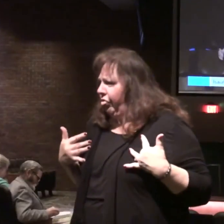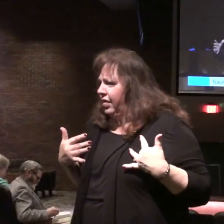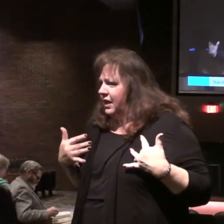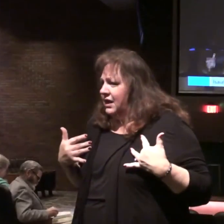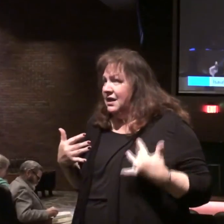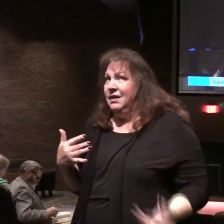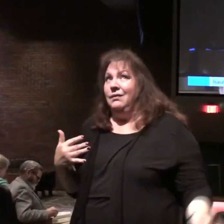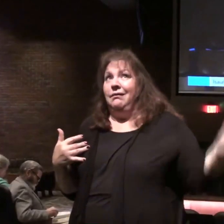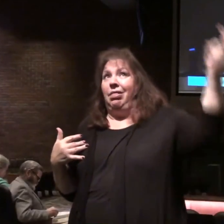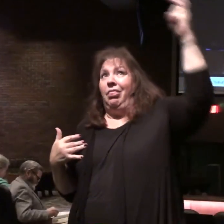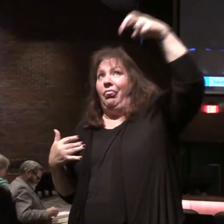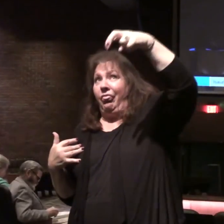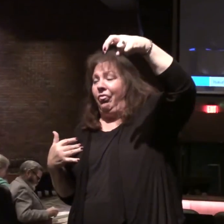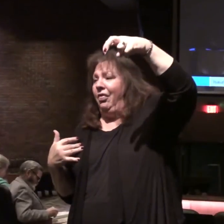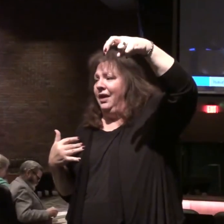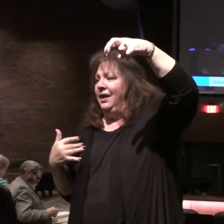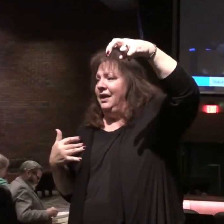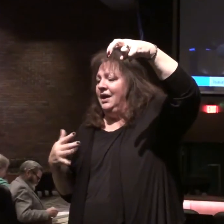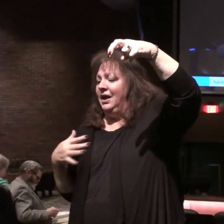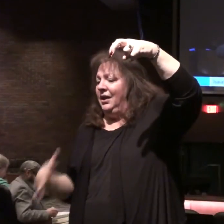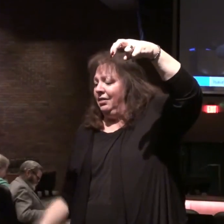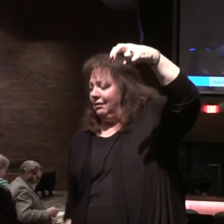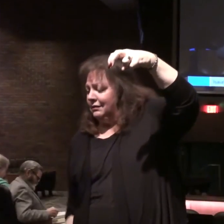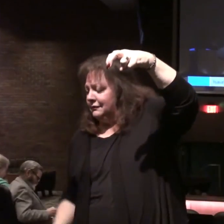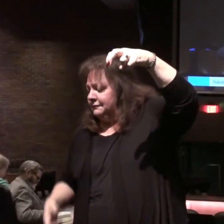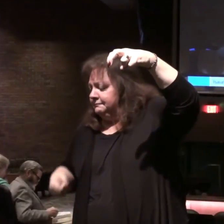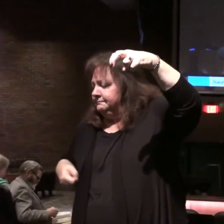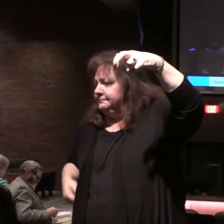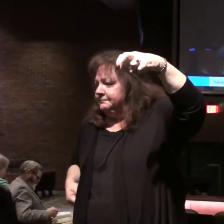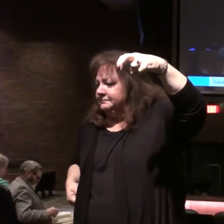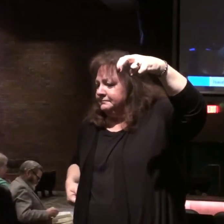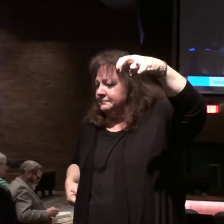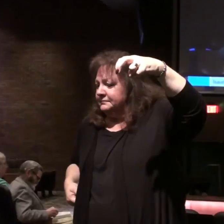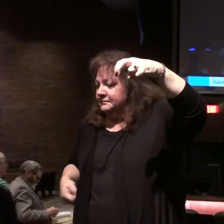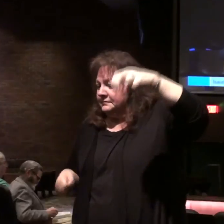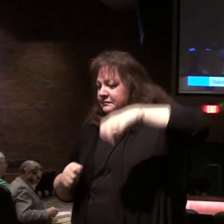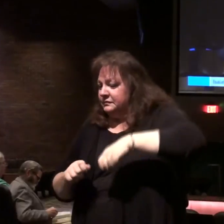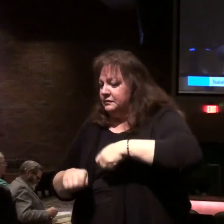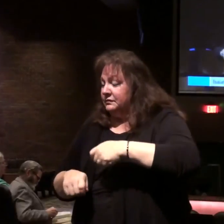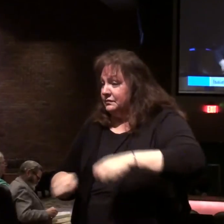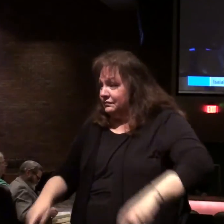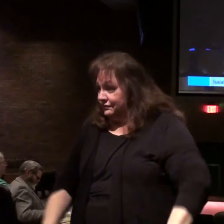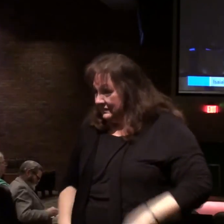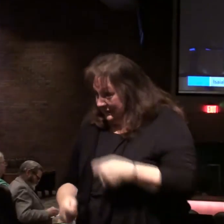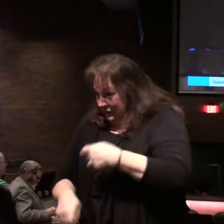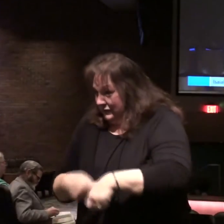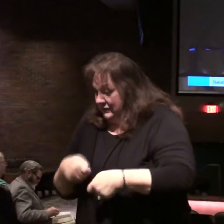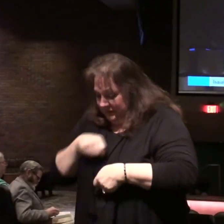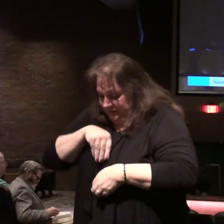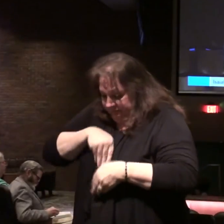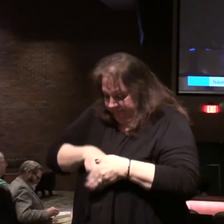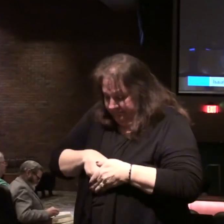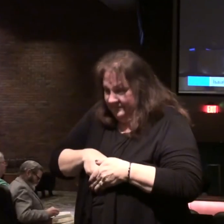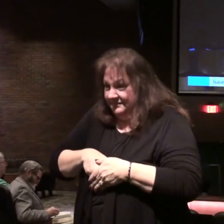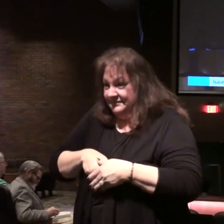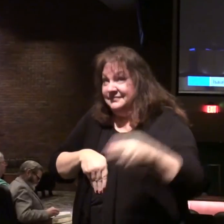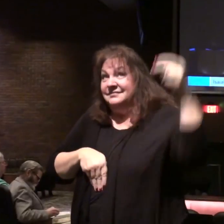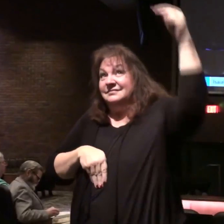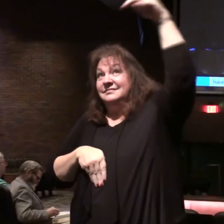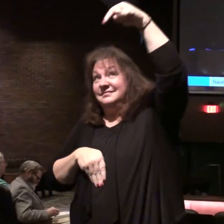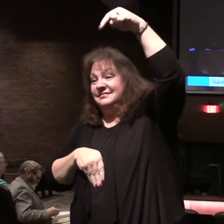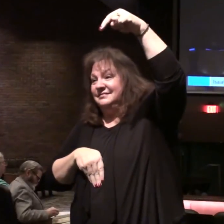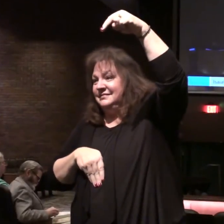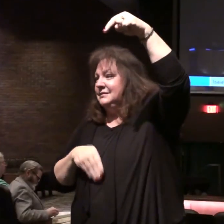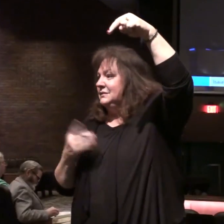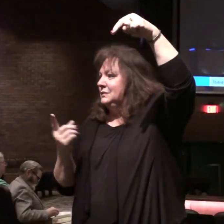get into that wine press, they'd take those long garments up and you know that when they would talk about courage or loins for action, what they would